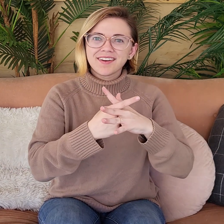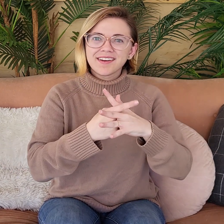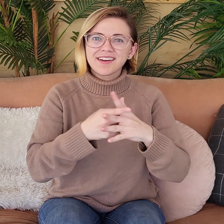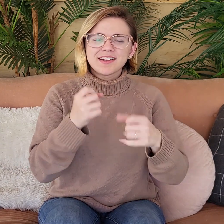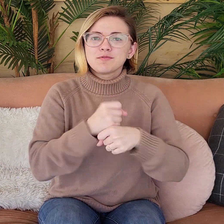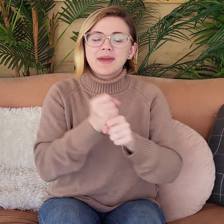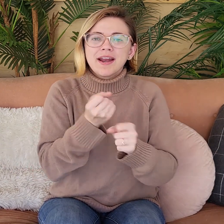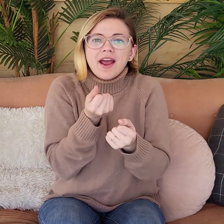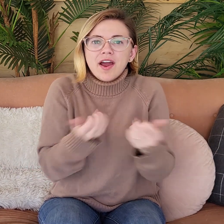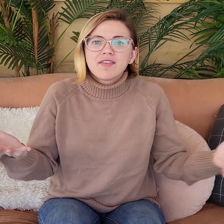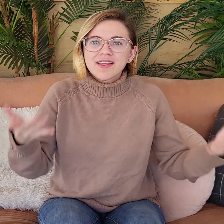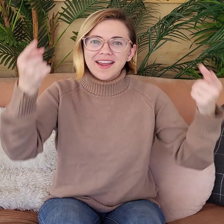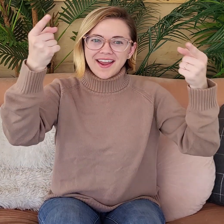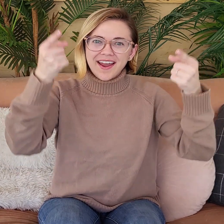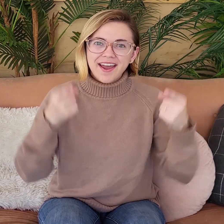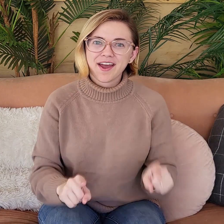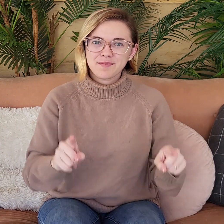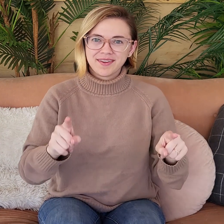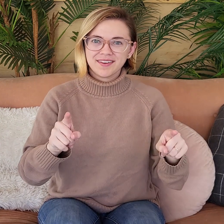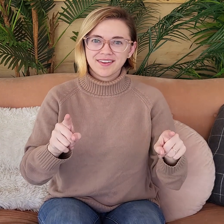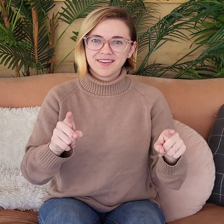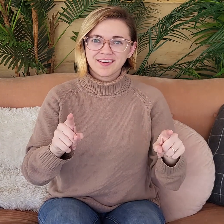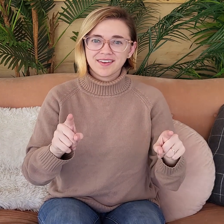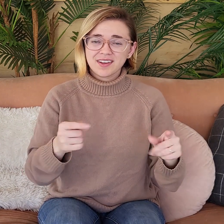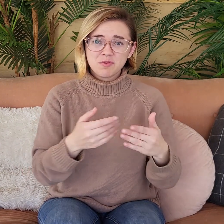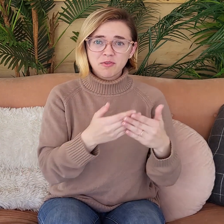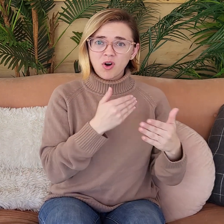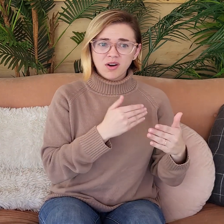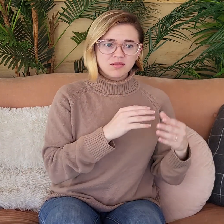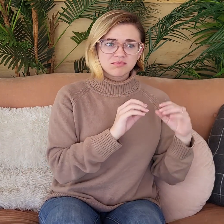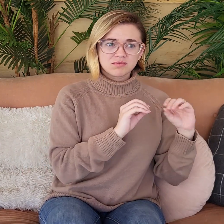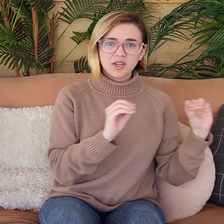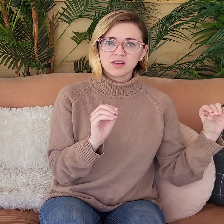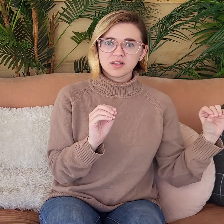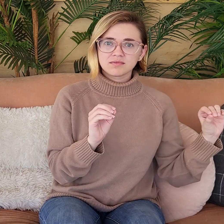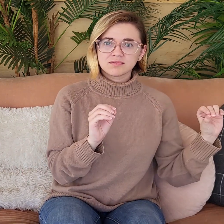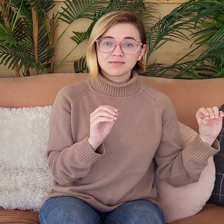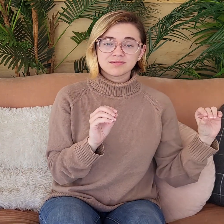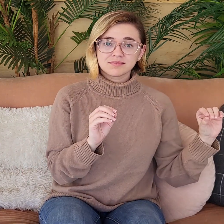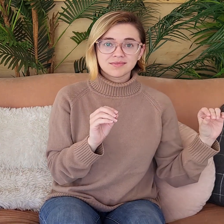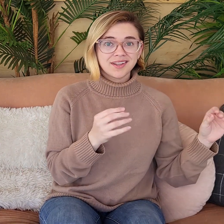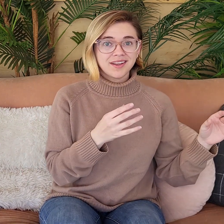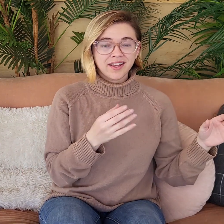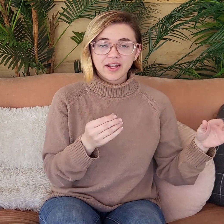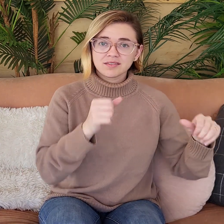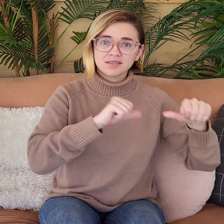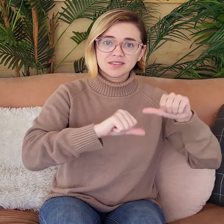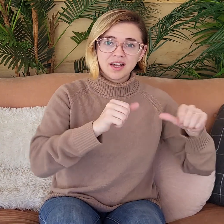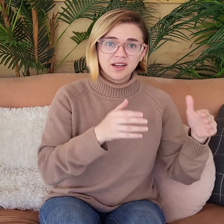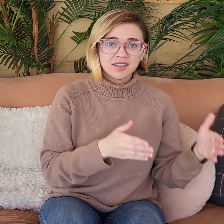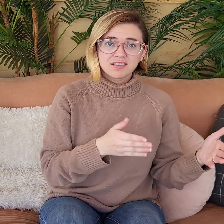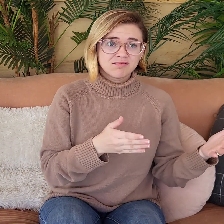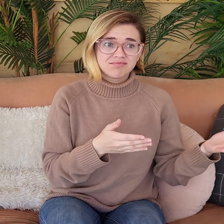the universe. They made everything happen. Before, there was nothing.